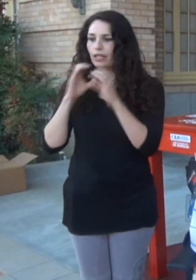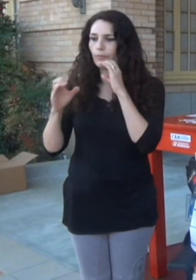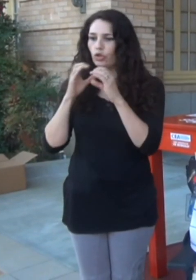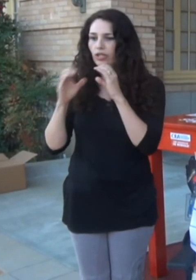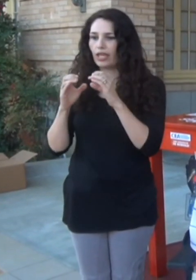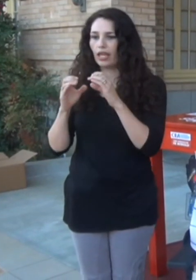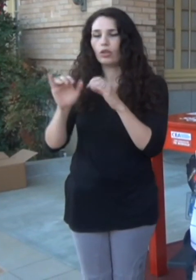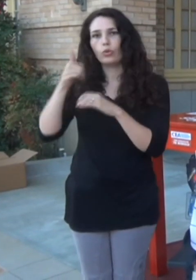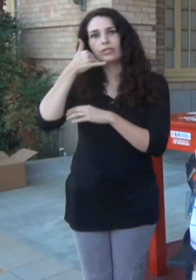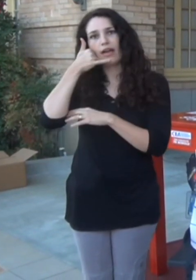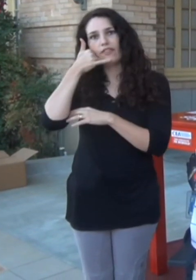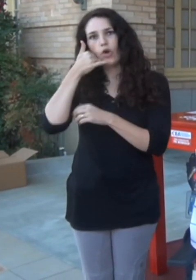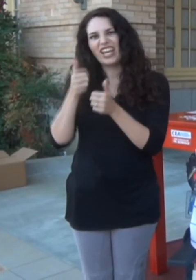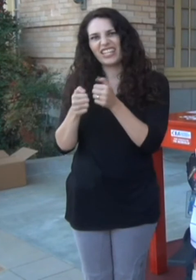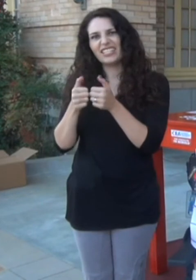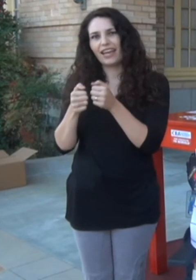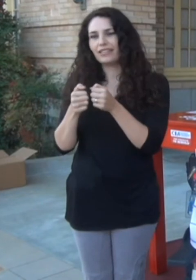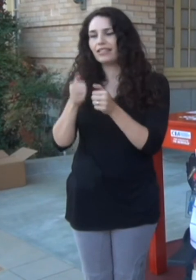cell phone and text, and everyone was able to get out of the building safely.